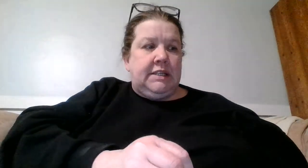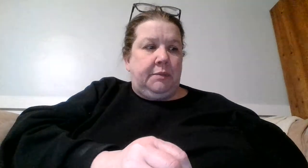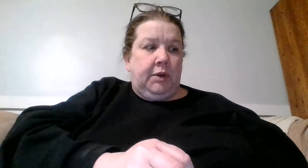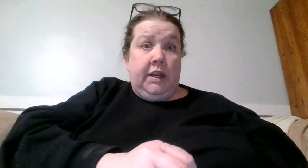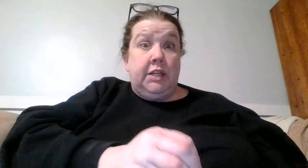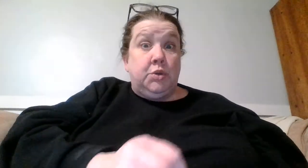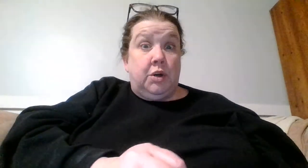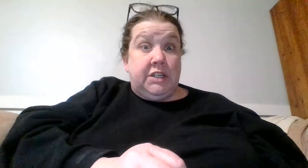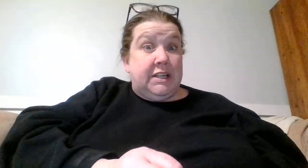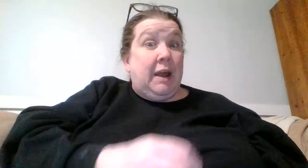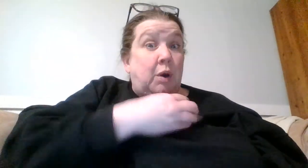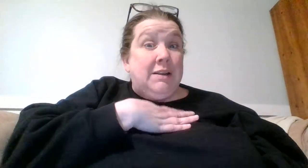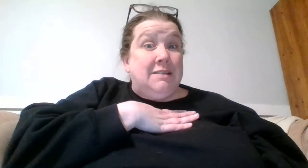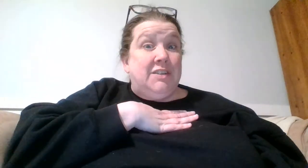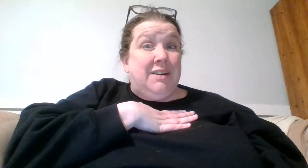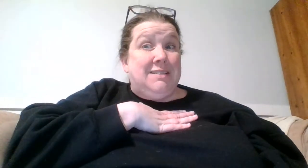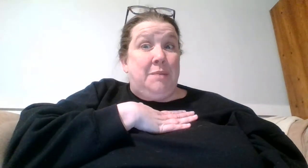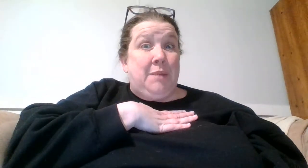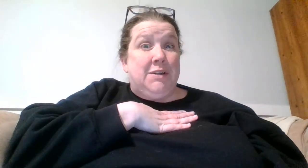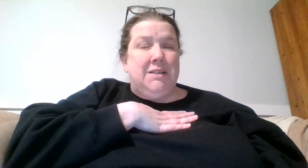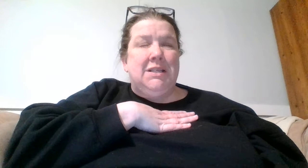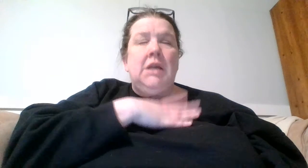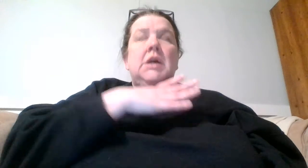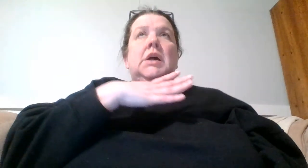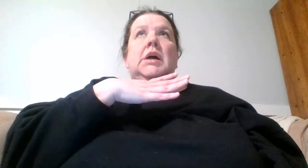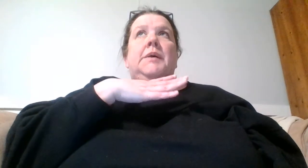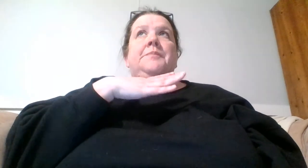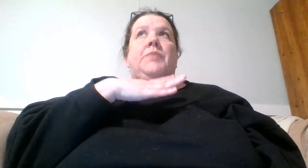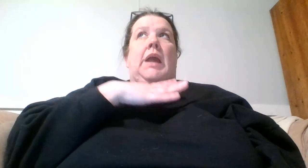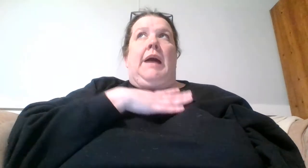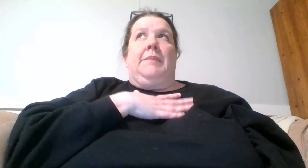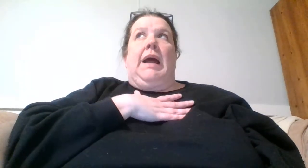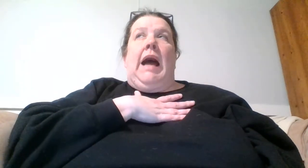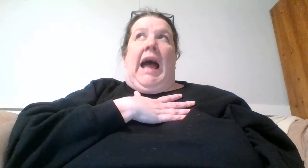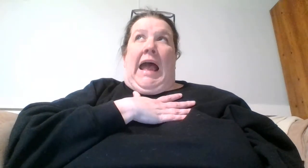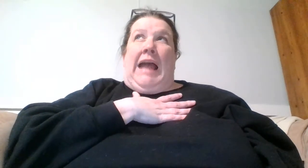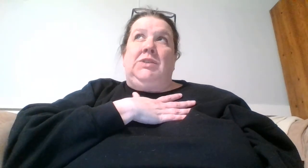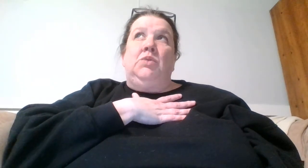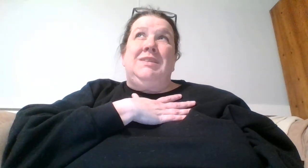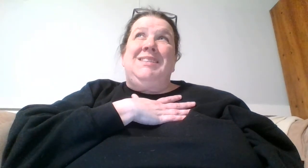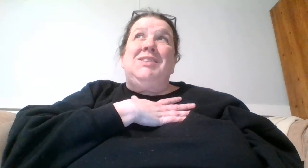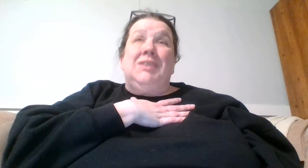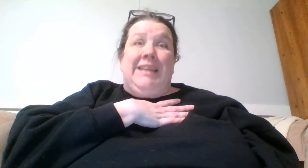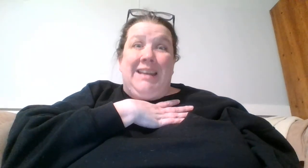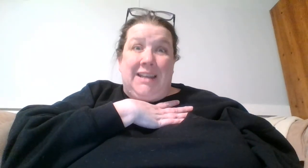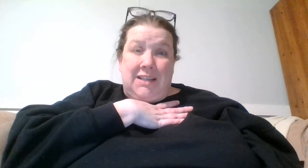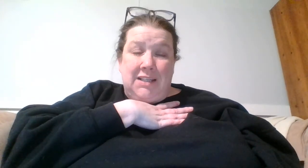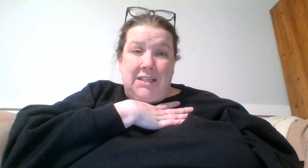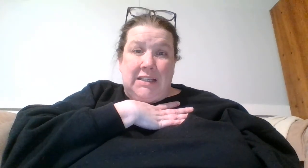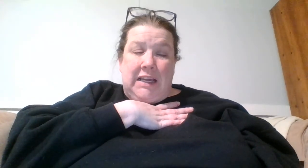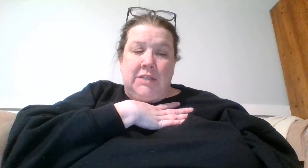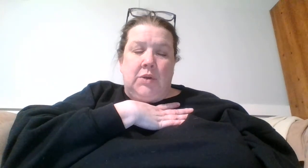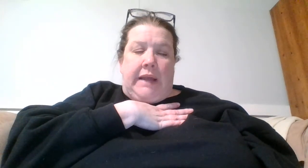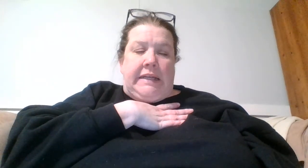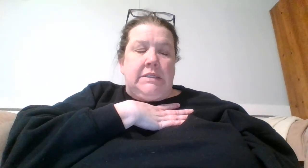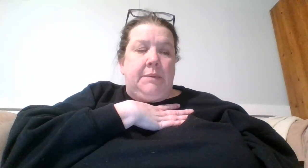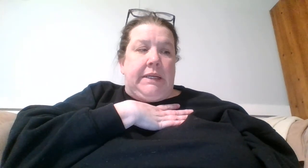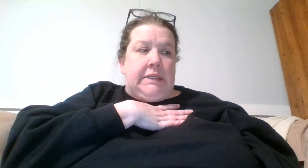sampler and it's gorgeous and I want to stitch it it's on my wish list I'm I don't stitch linen and so I need somebody to